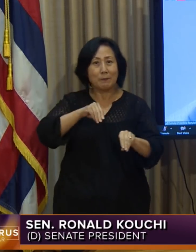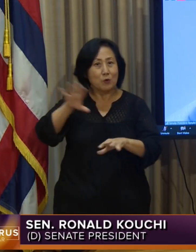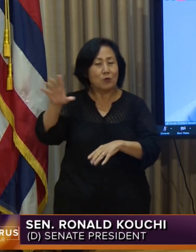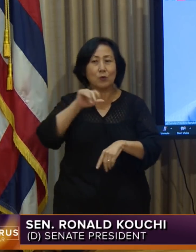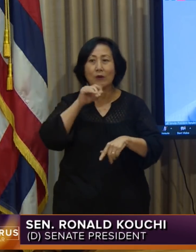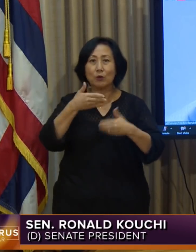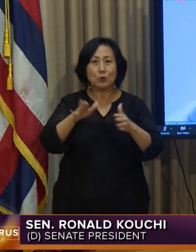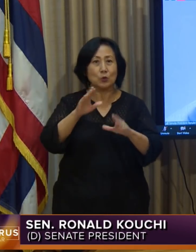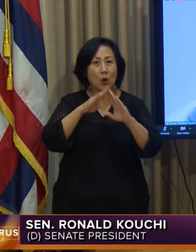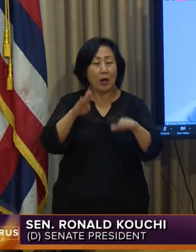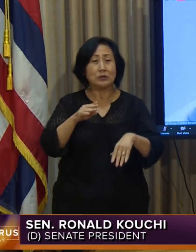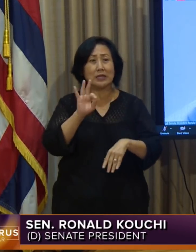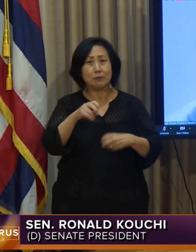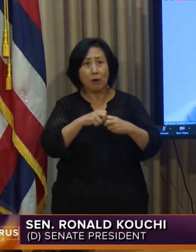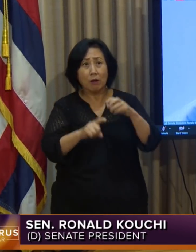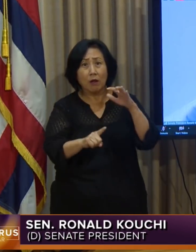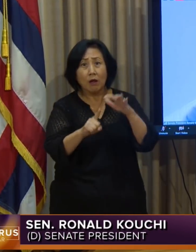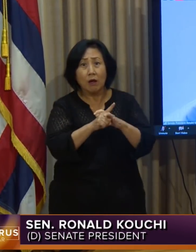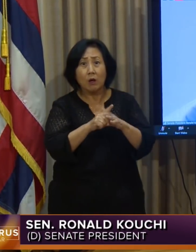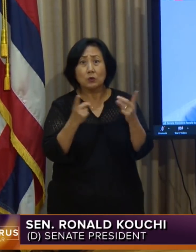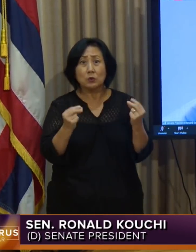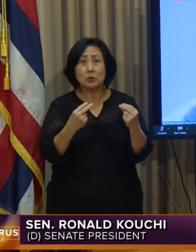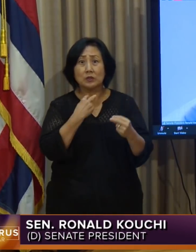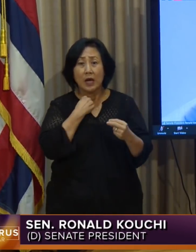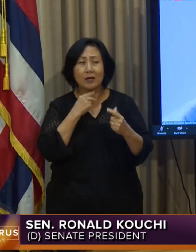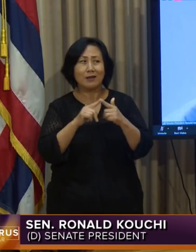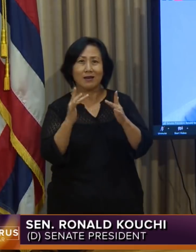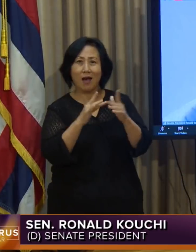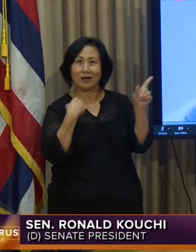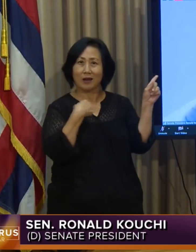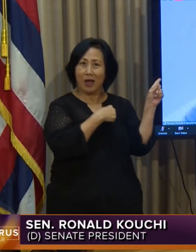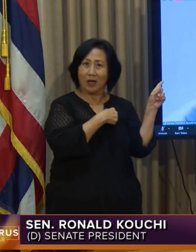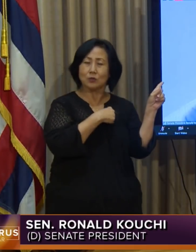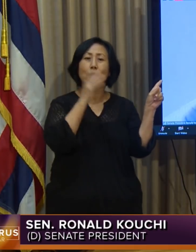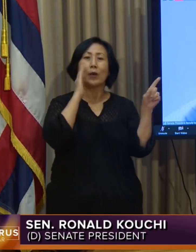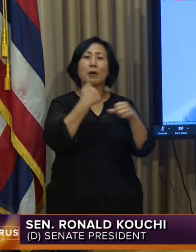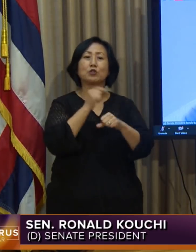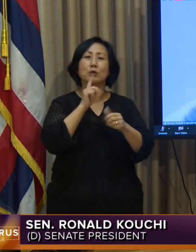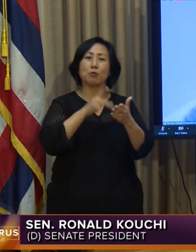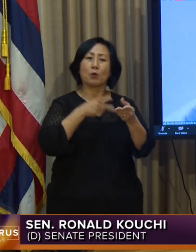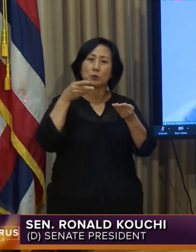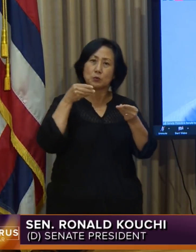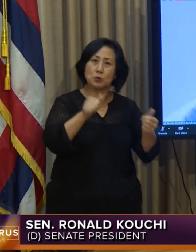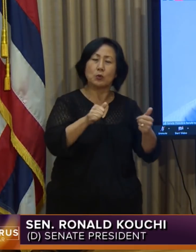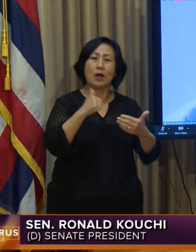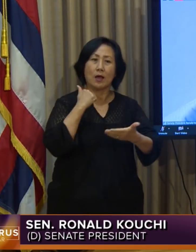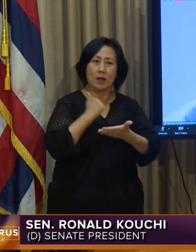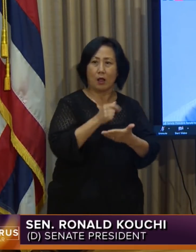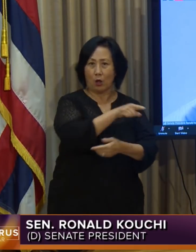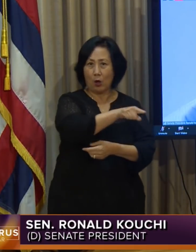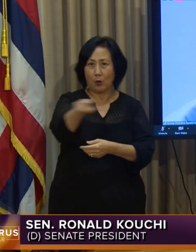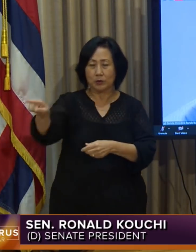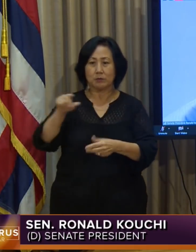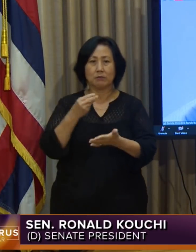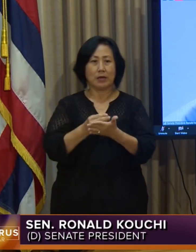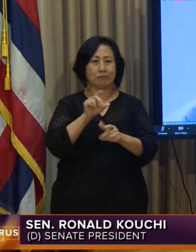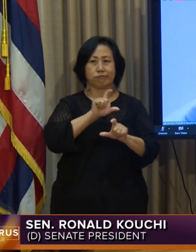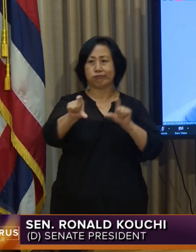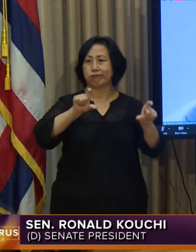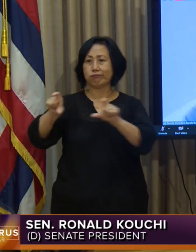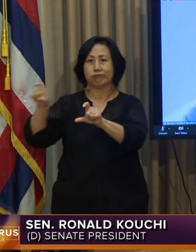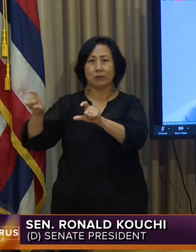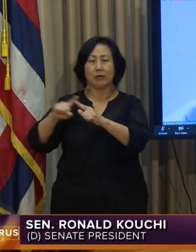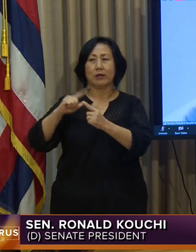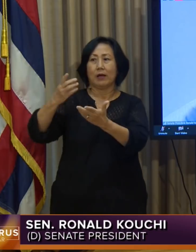encountering, please contact us so we can make sure that this program does what it's intended to do to deploy